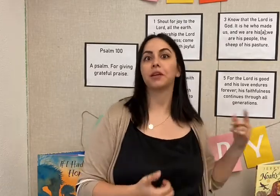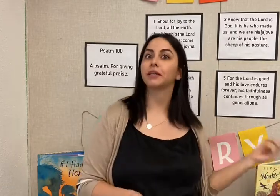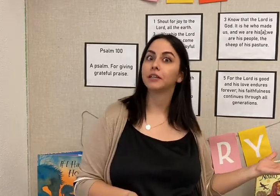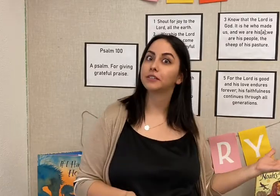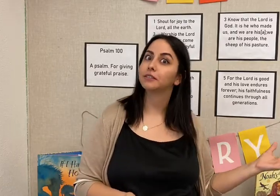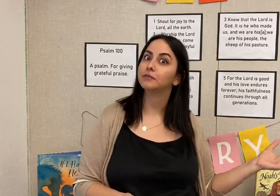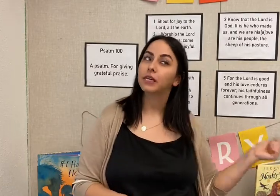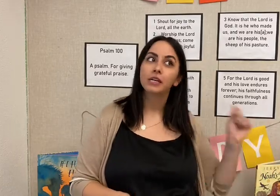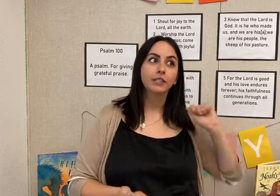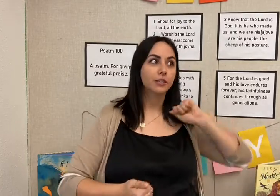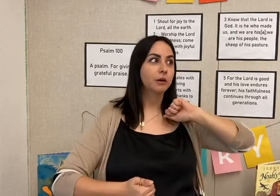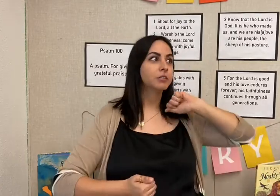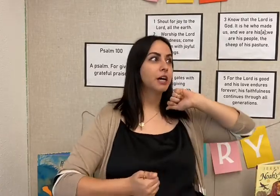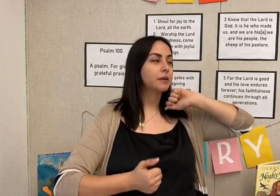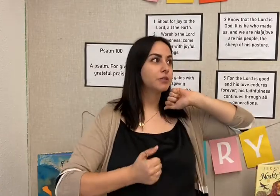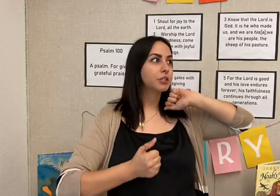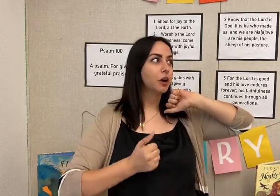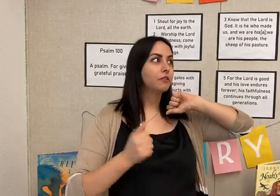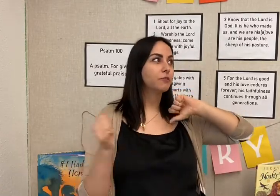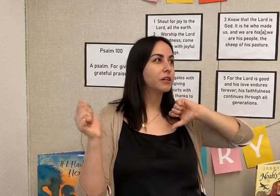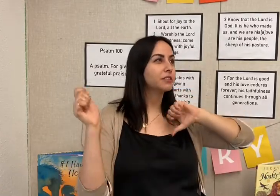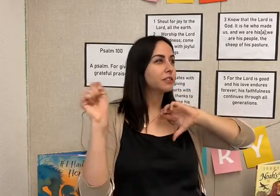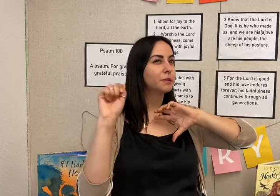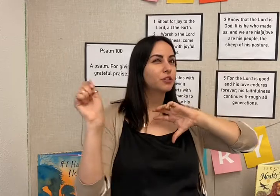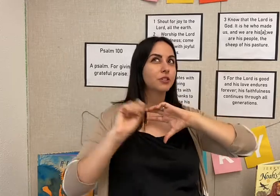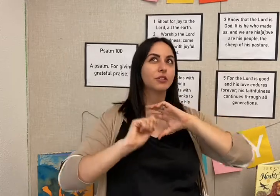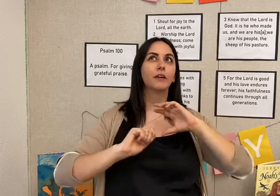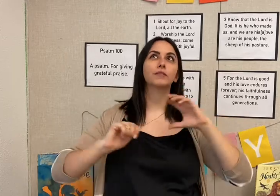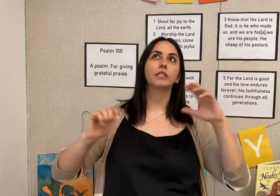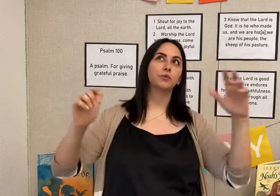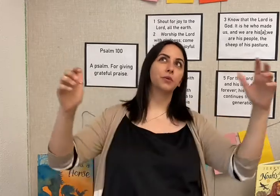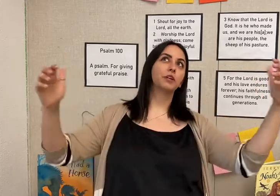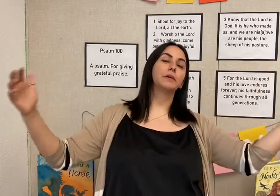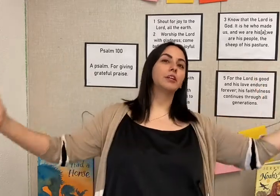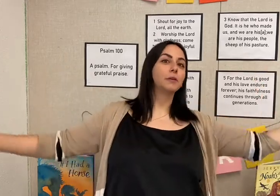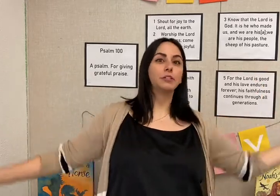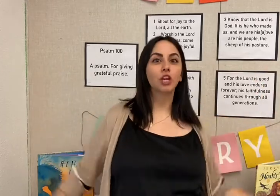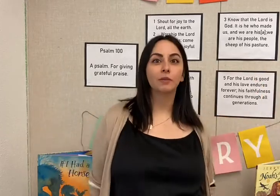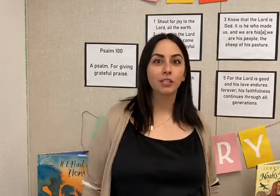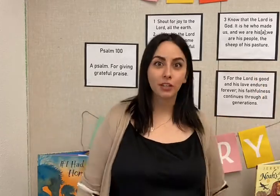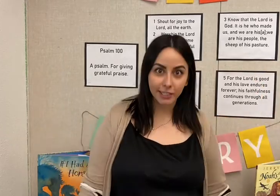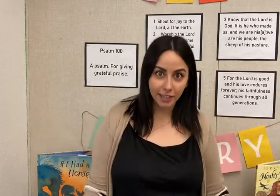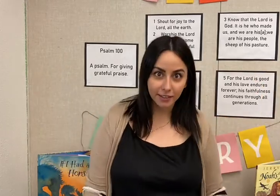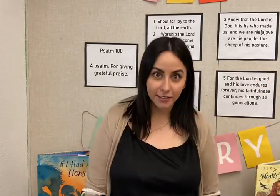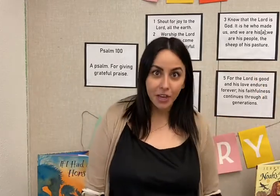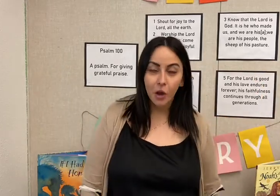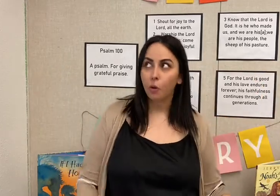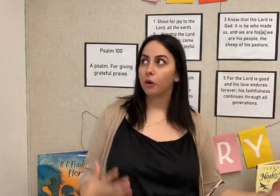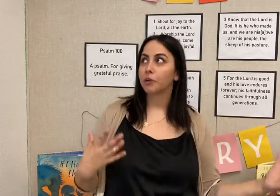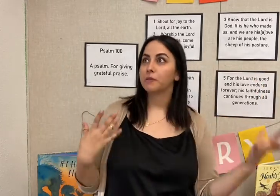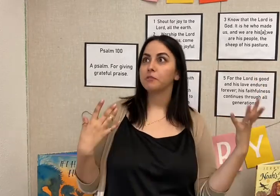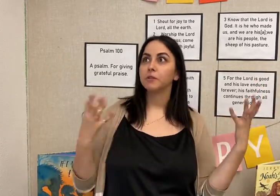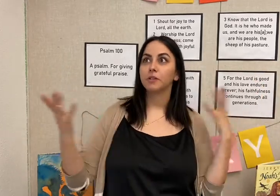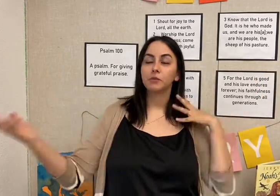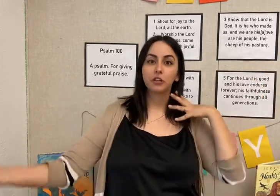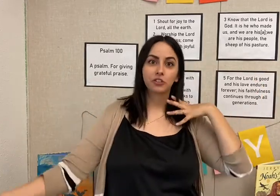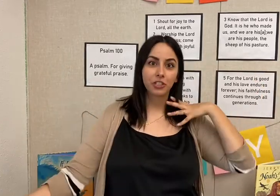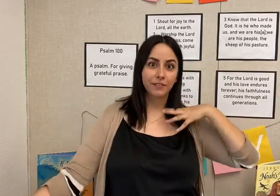lazy. Sometimes it's hard for us to push ourselves because we want to be in our pajamas all day. Or maybe we want to watch TV